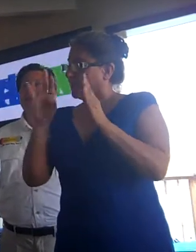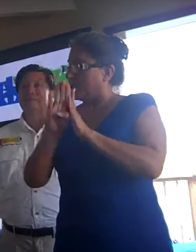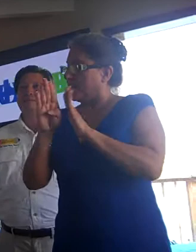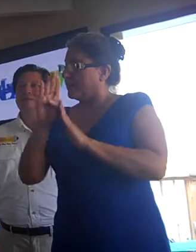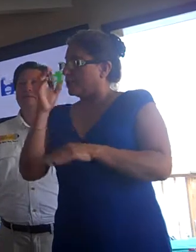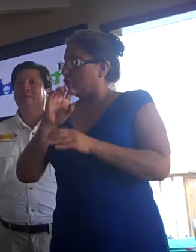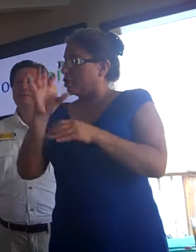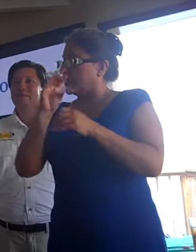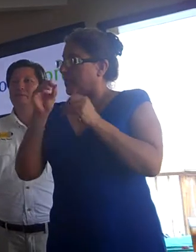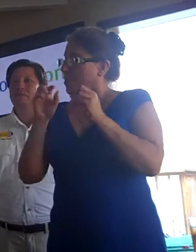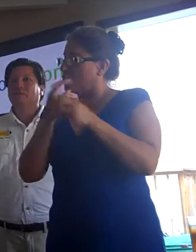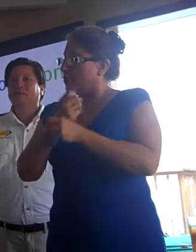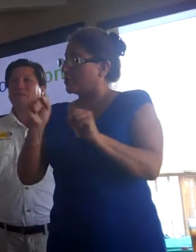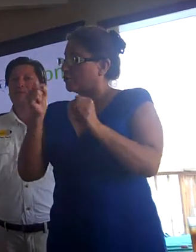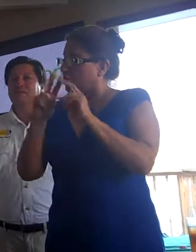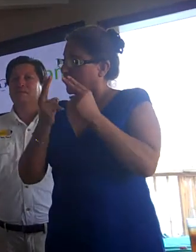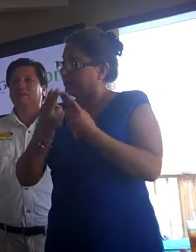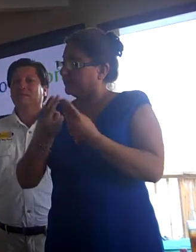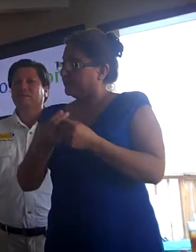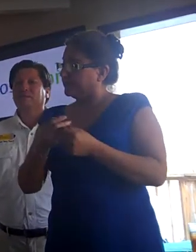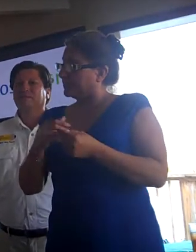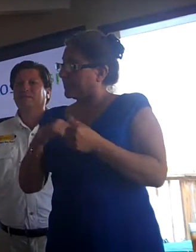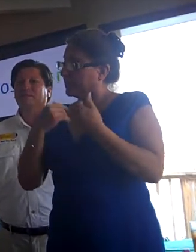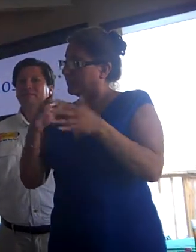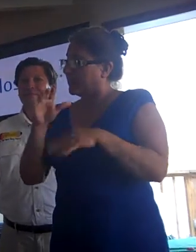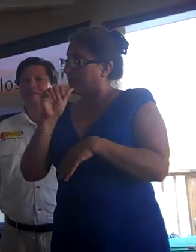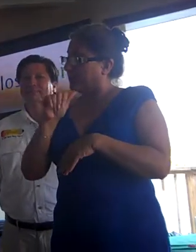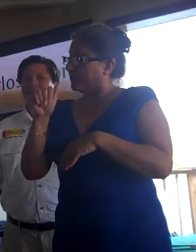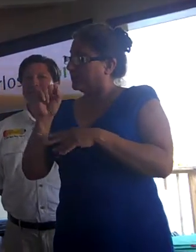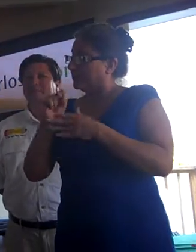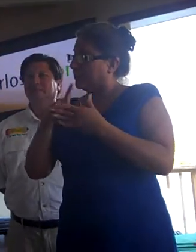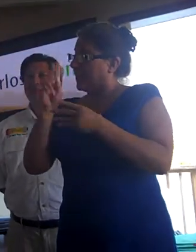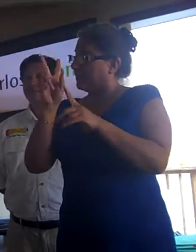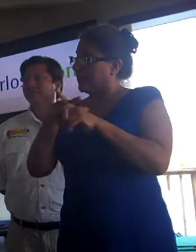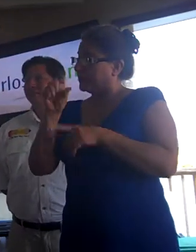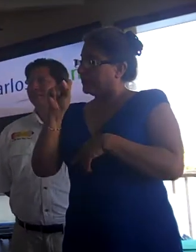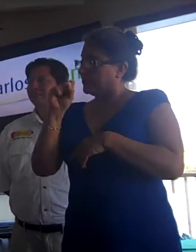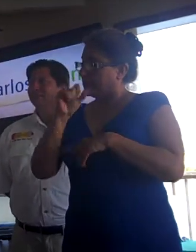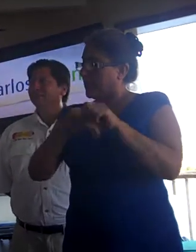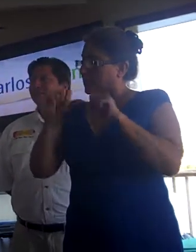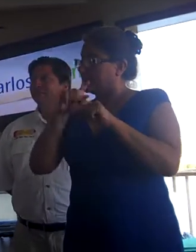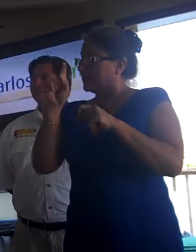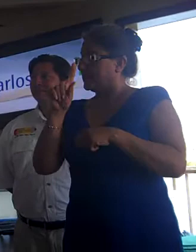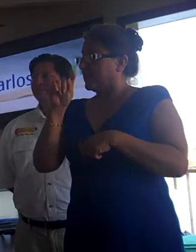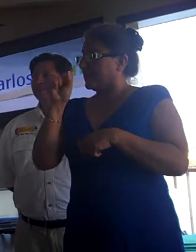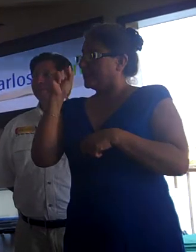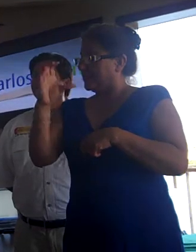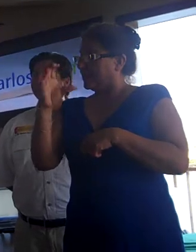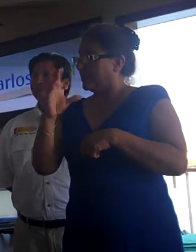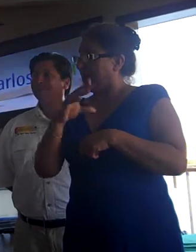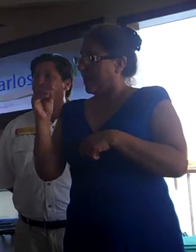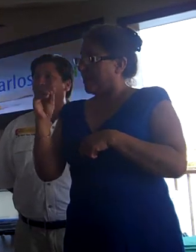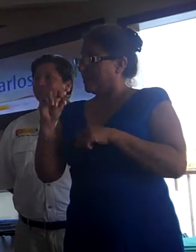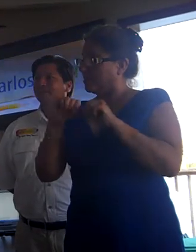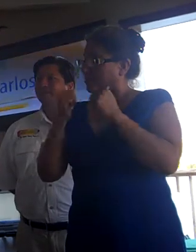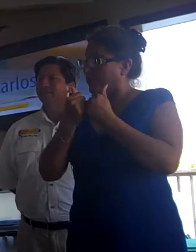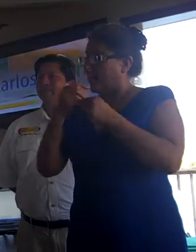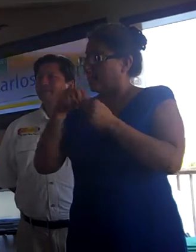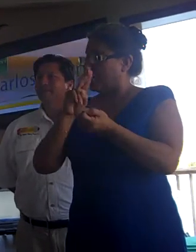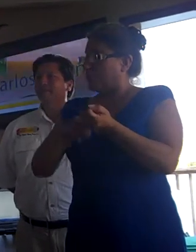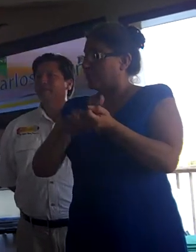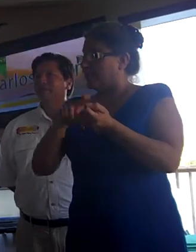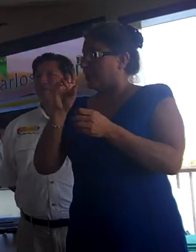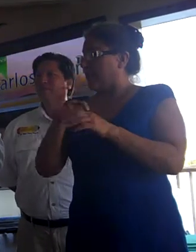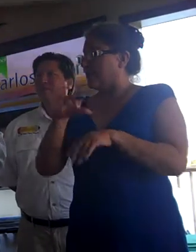Rescue Unit. I completed an associate degree in applied science at Texas Southmost College, and an